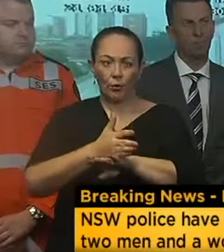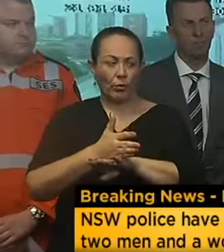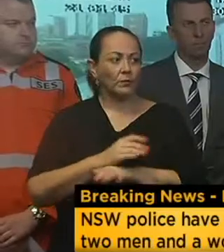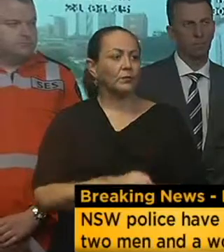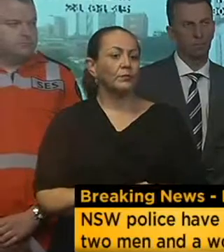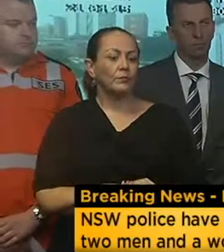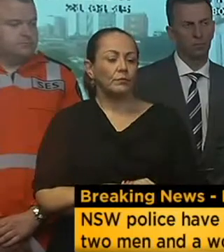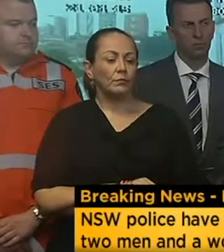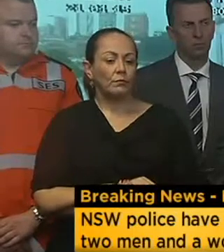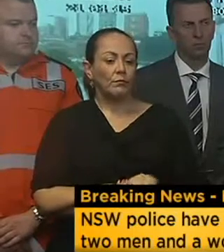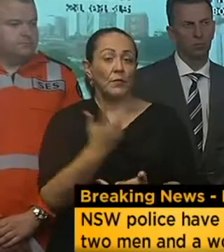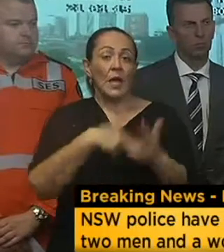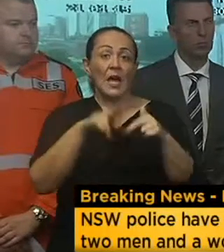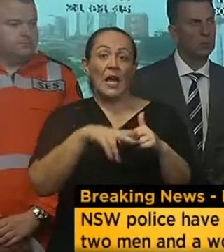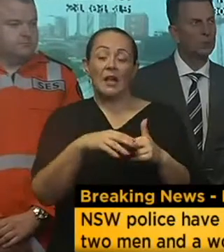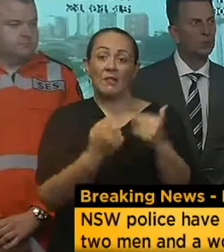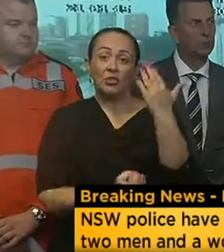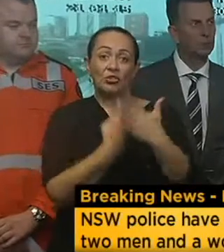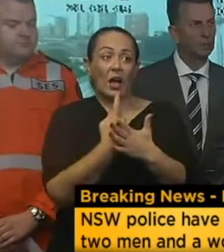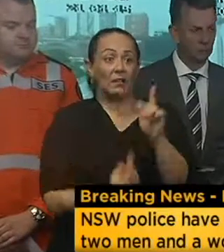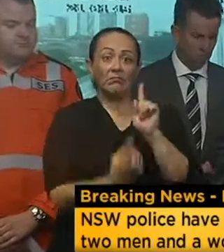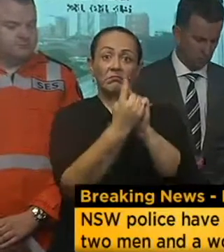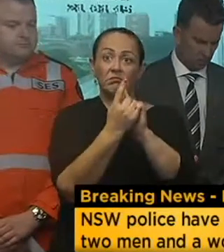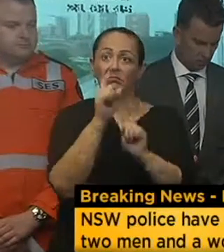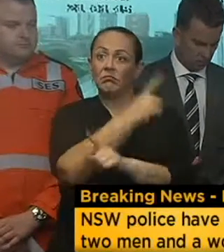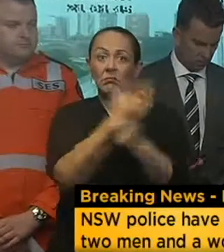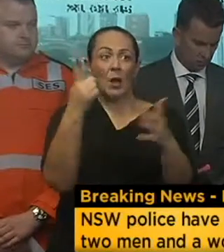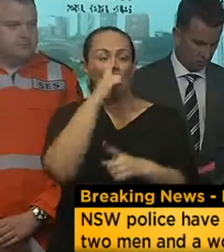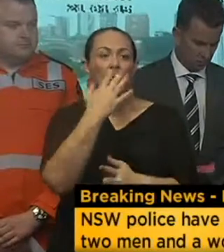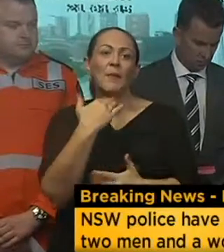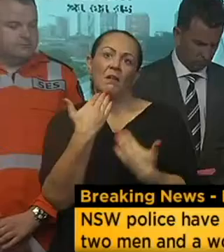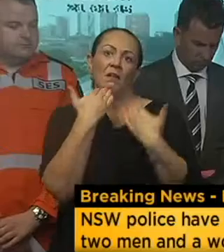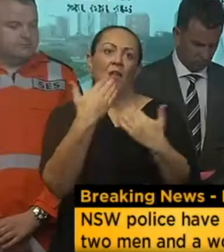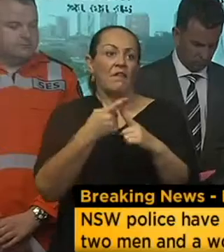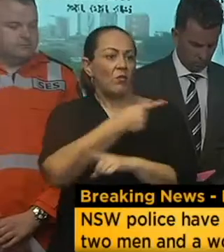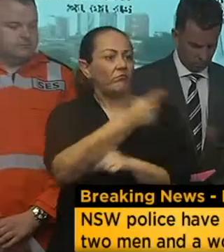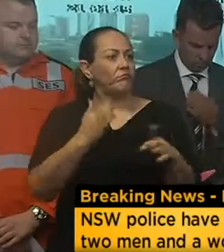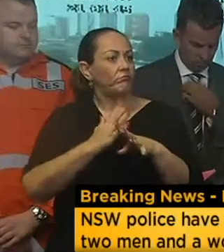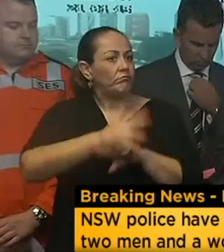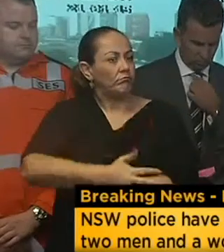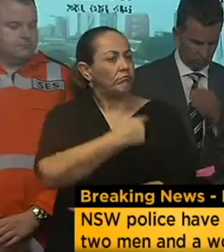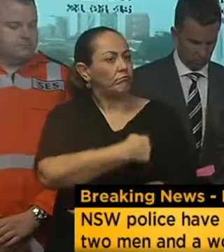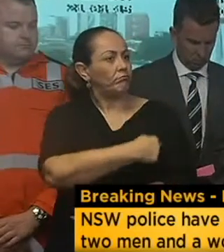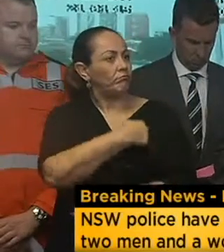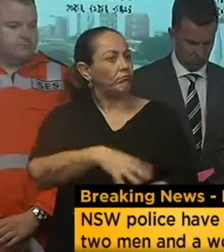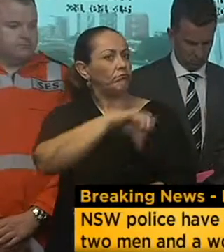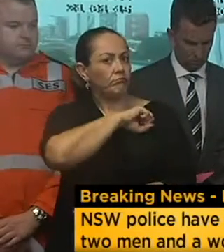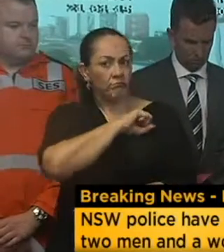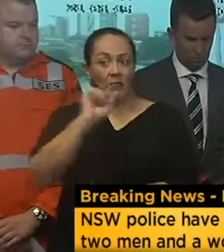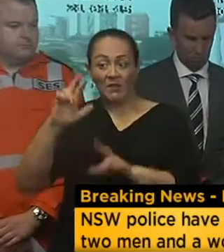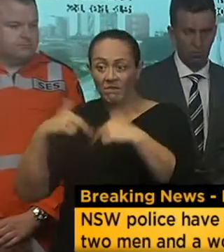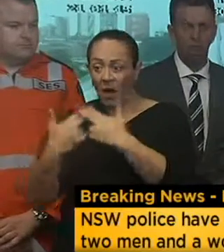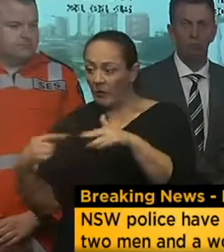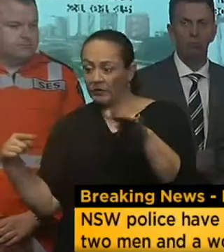you can get the opportunity, a quiet thank you is something that wouldn't go astray. Because these guys come from families who are probably